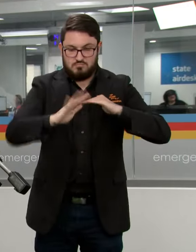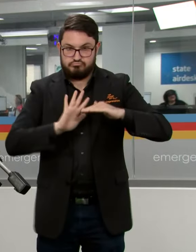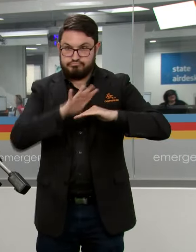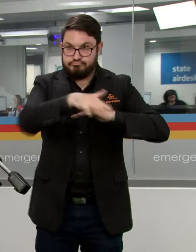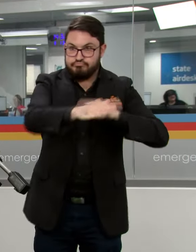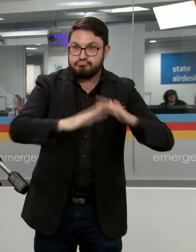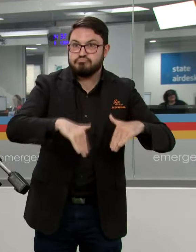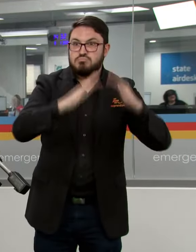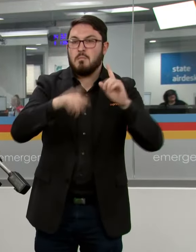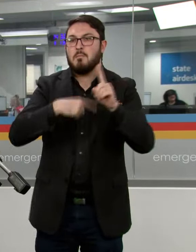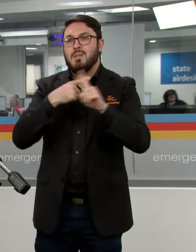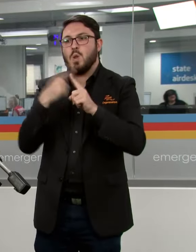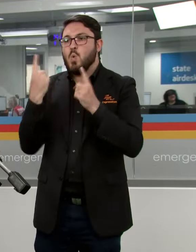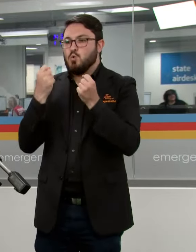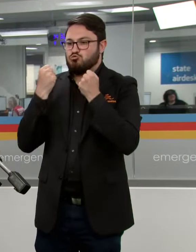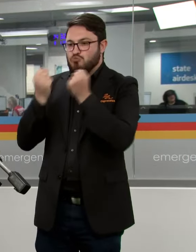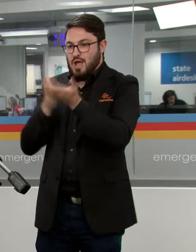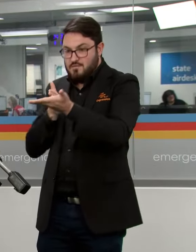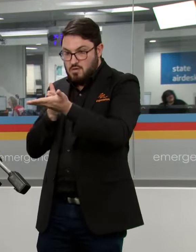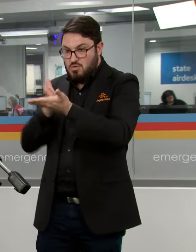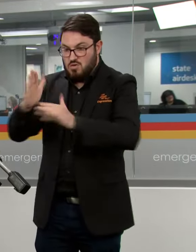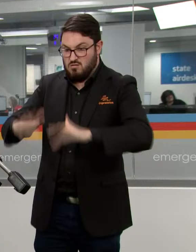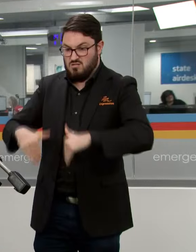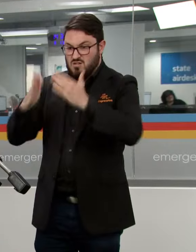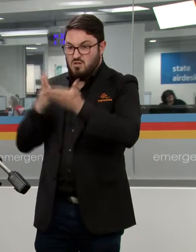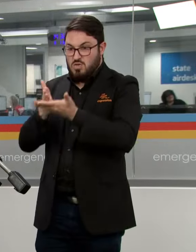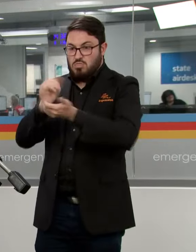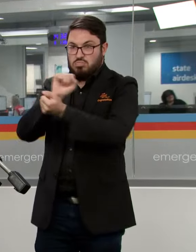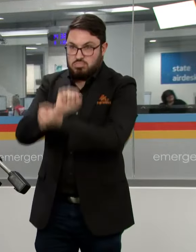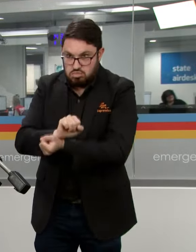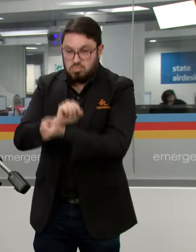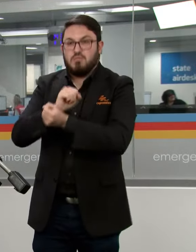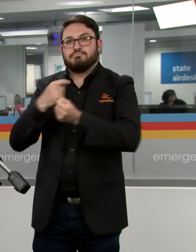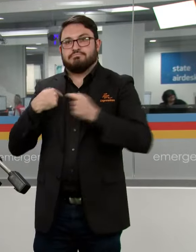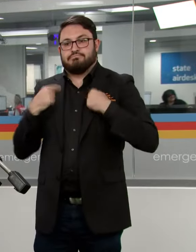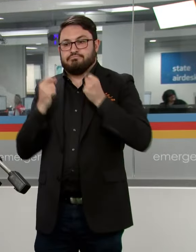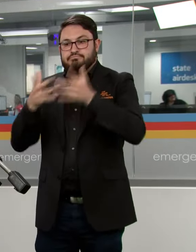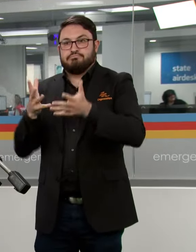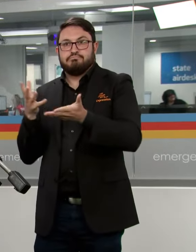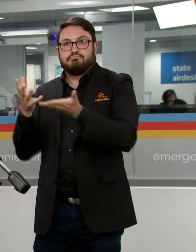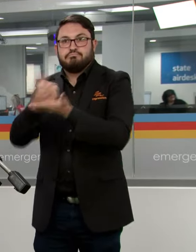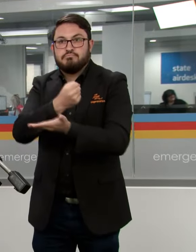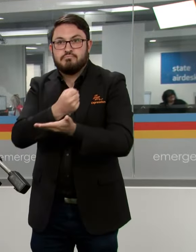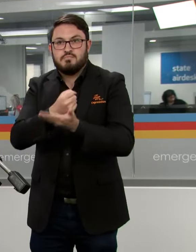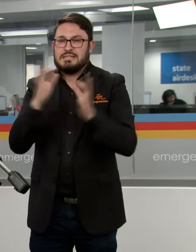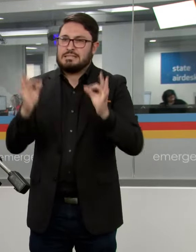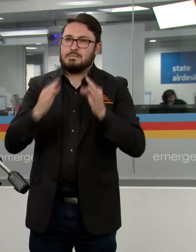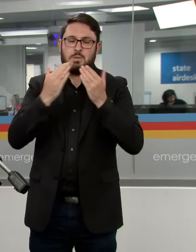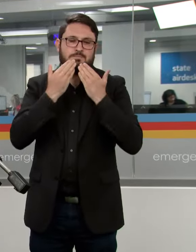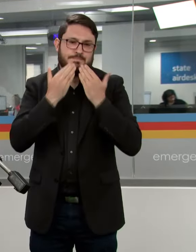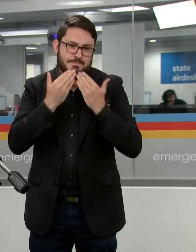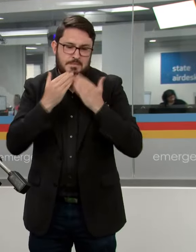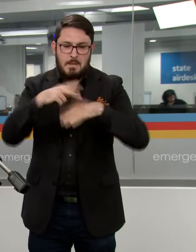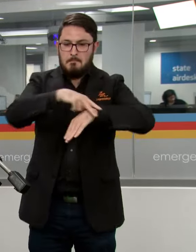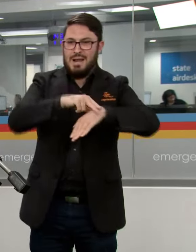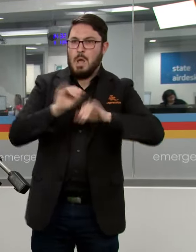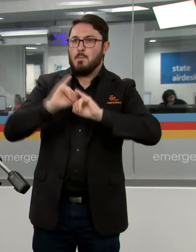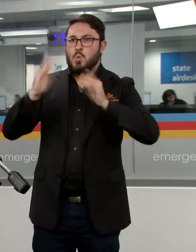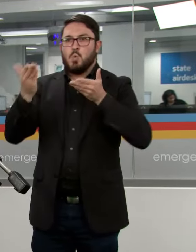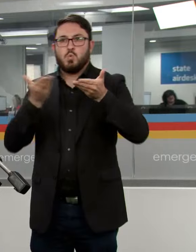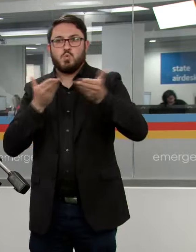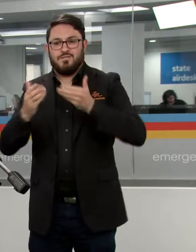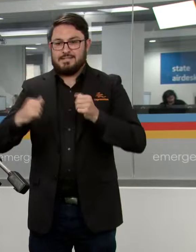and some of those others that are caught up in the flash floods. A special thank you to the police and emergency service